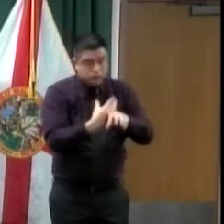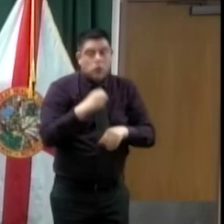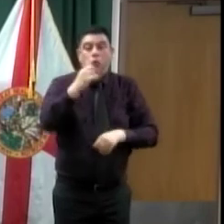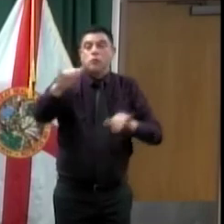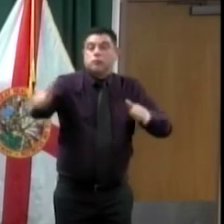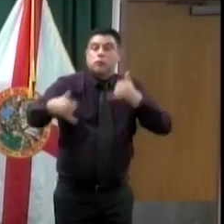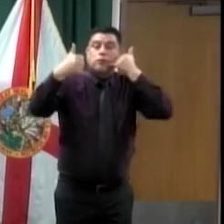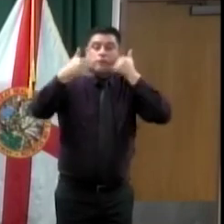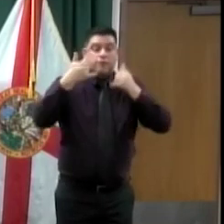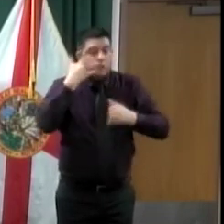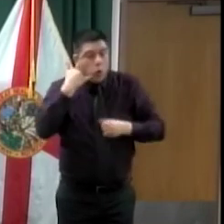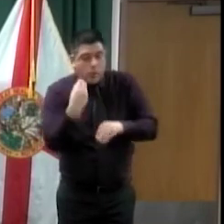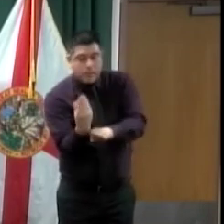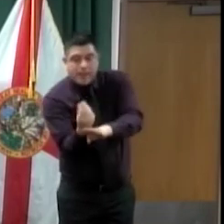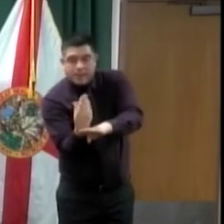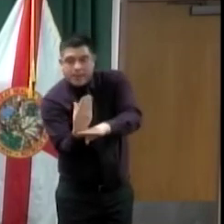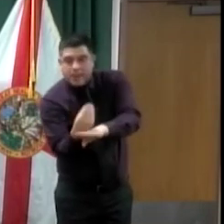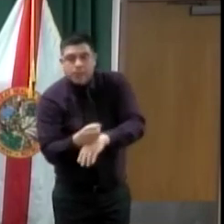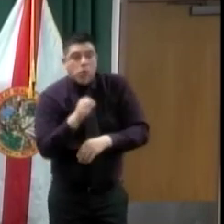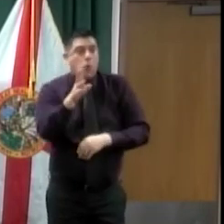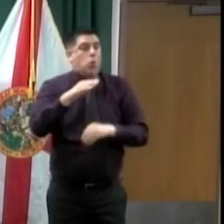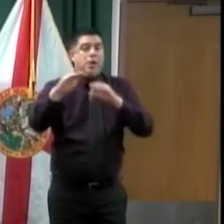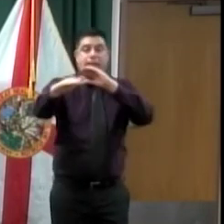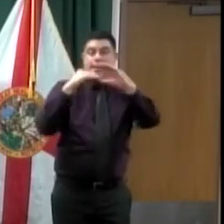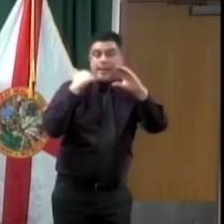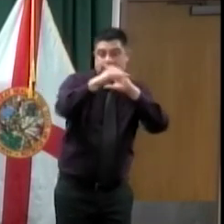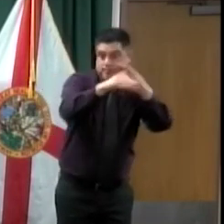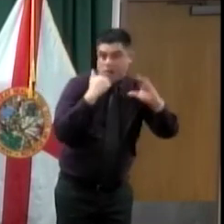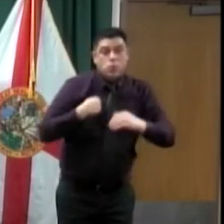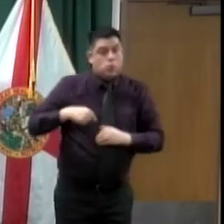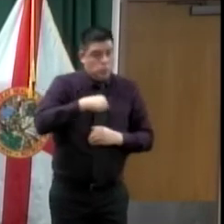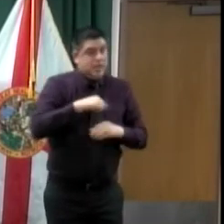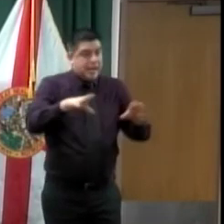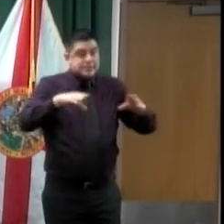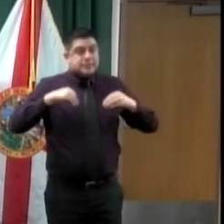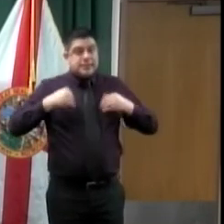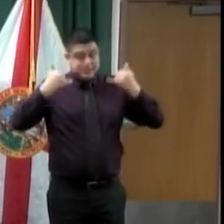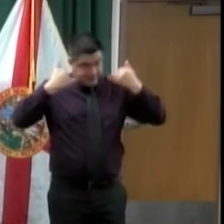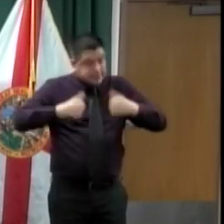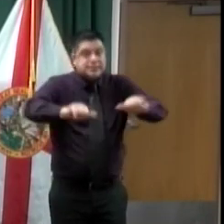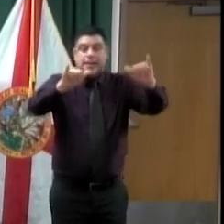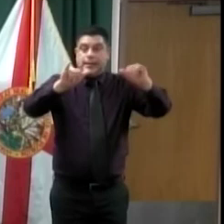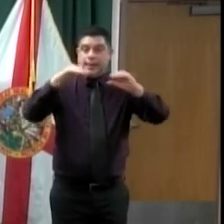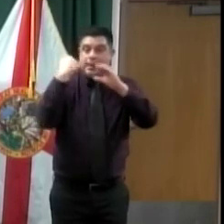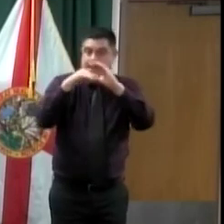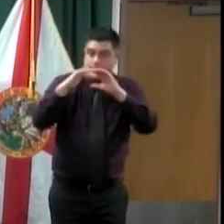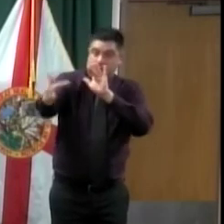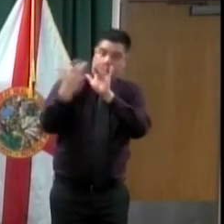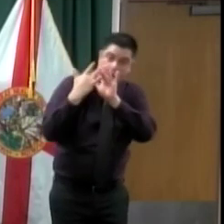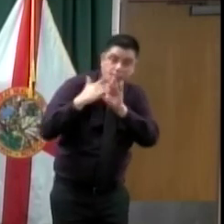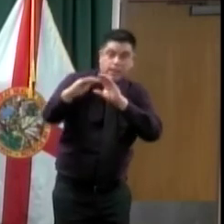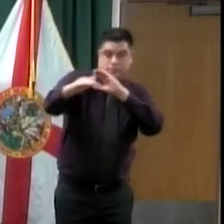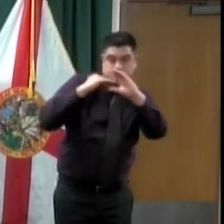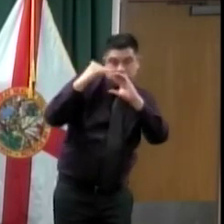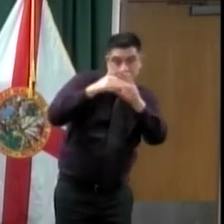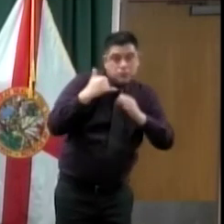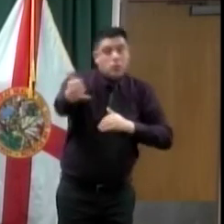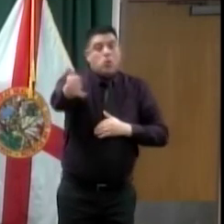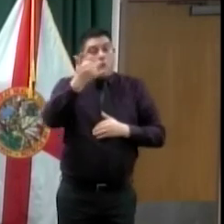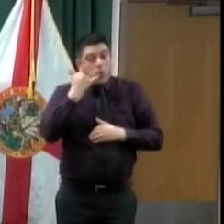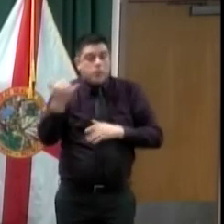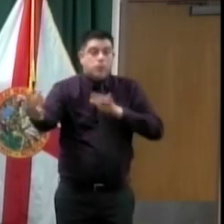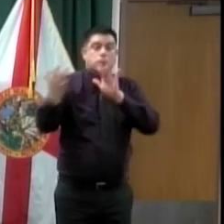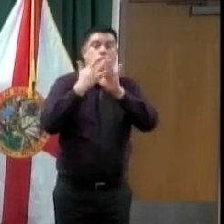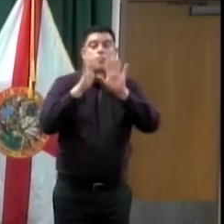public input, and facilitating that at the day of the meeting, you know, the goal is keep people separated, keep that down to less than 10, keep six